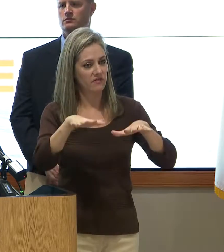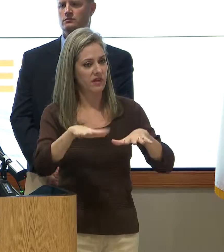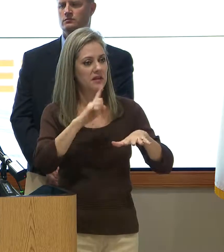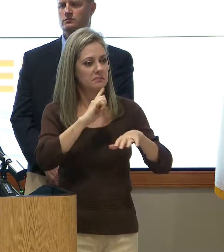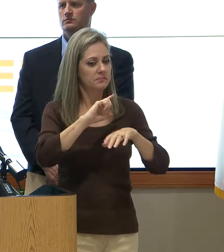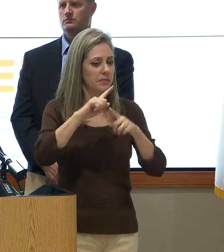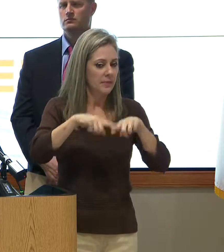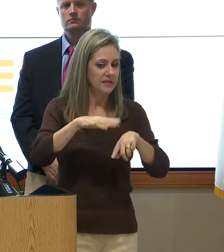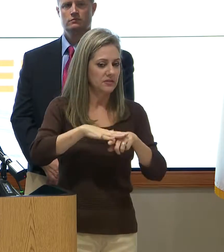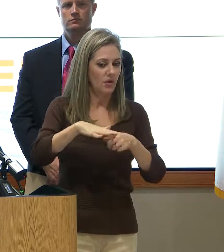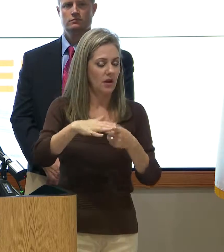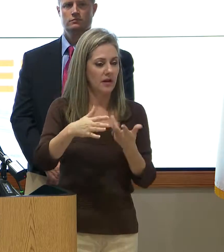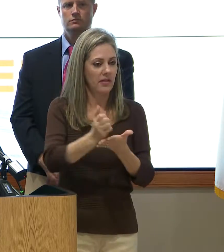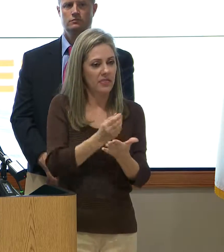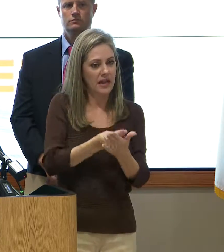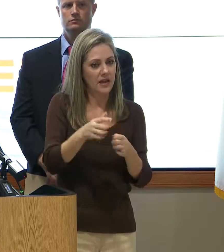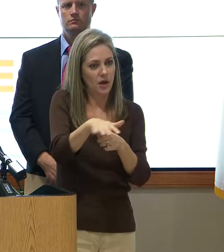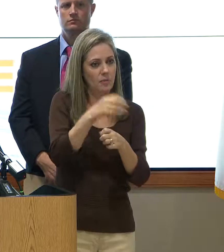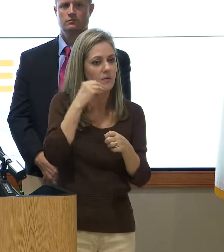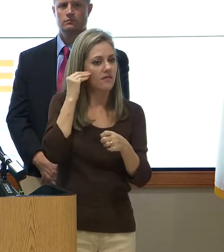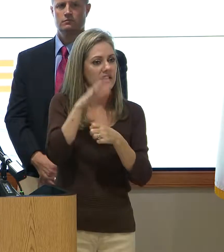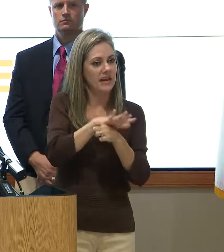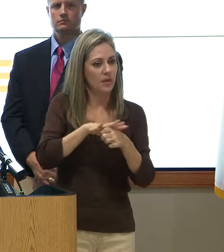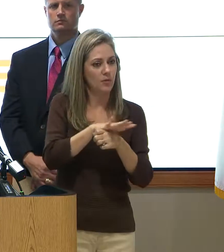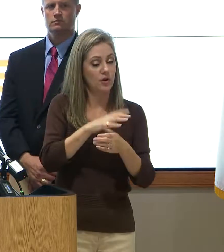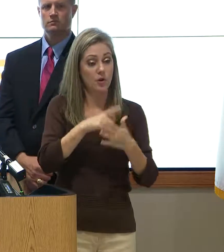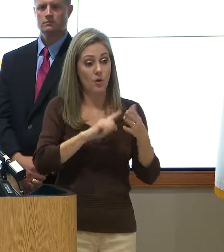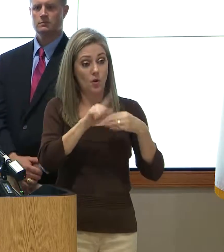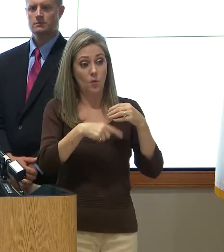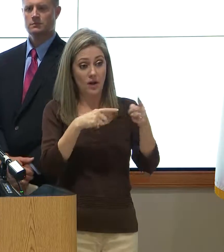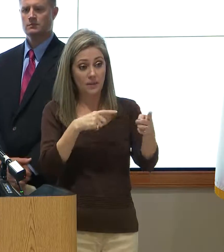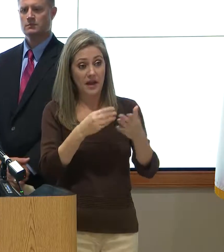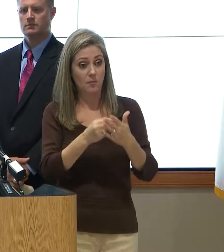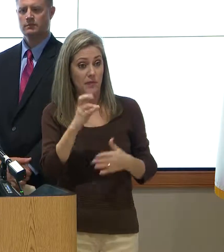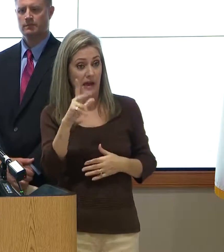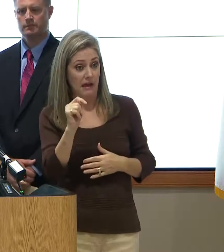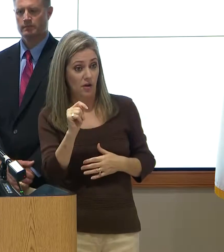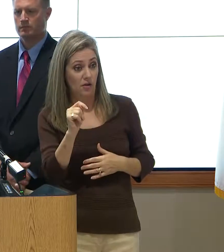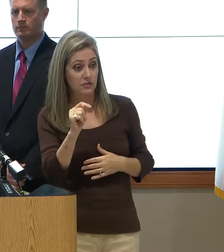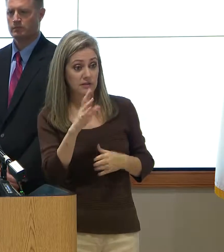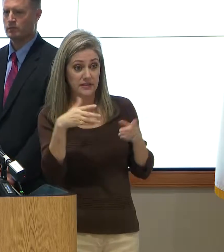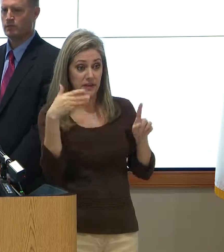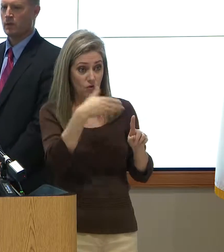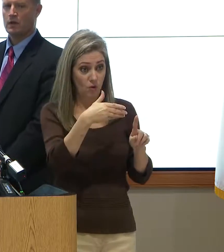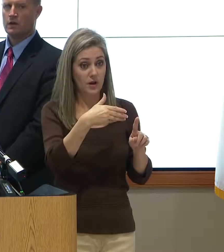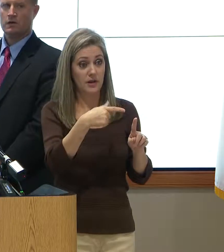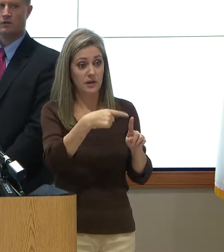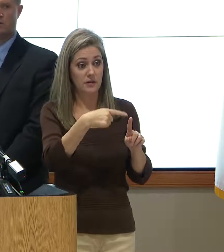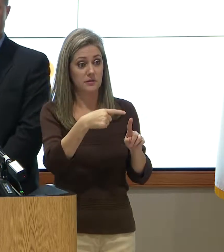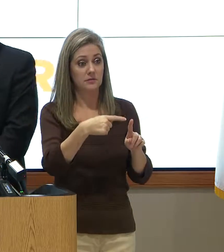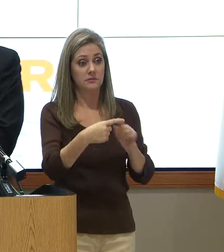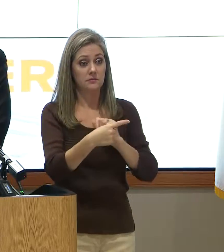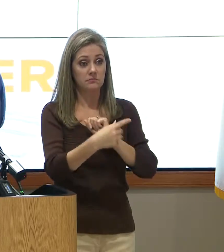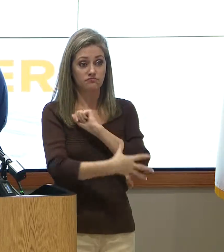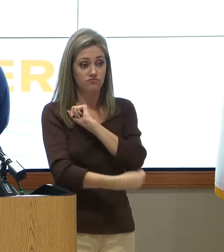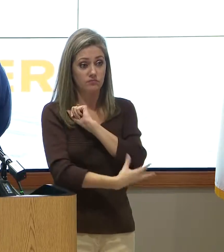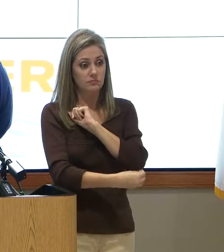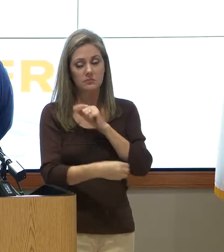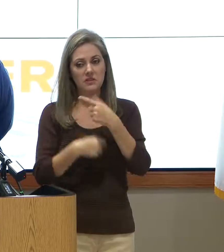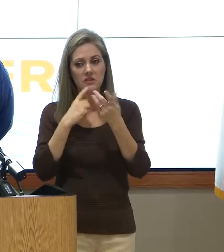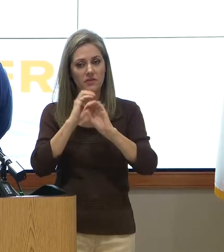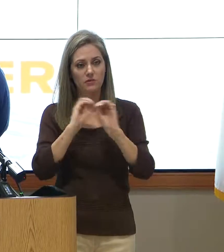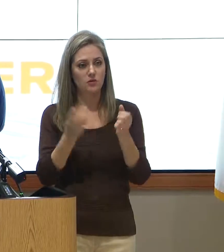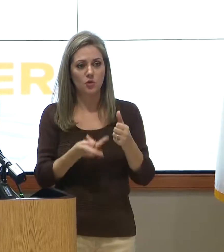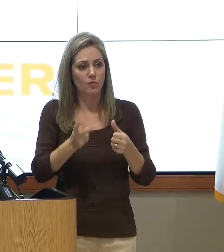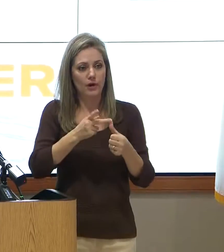based on the income of the neighborhood. And how about when it comes to buy-offs? they prioritize multi-family structures or low-income neighborhoods? There's no priority that I'm